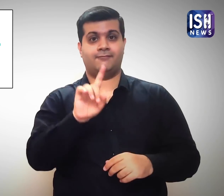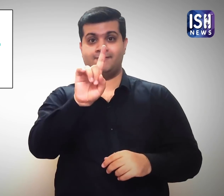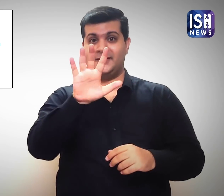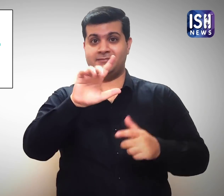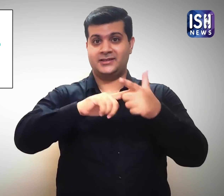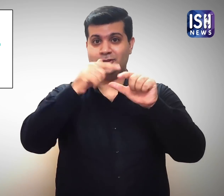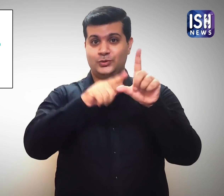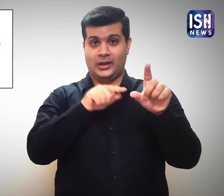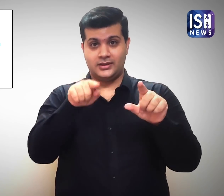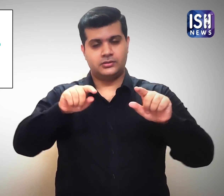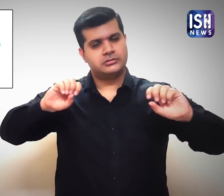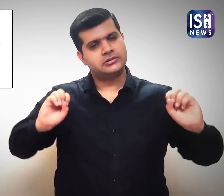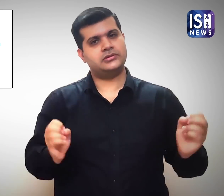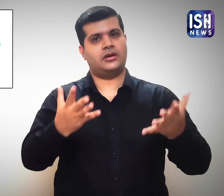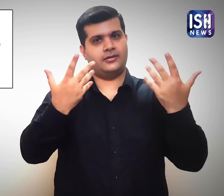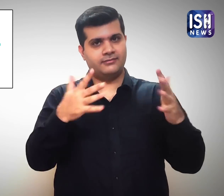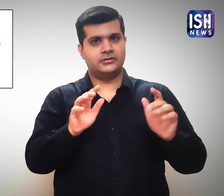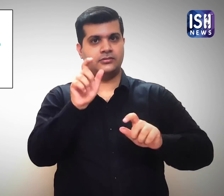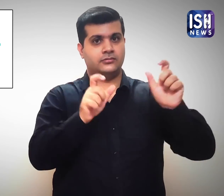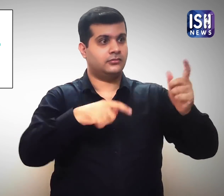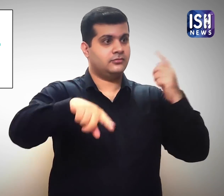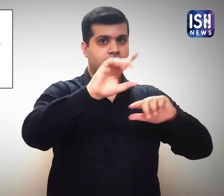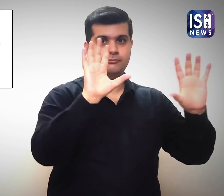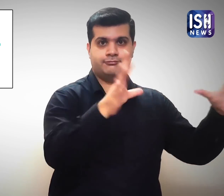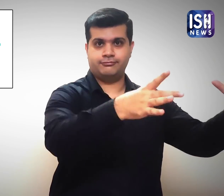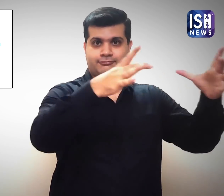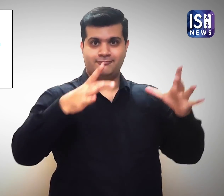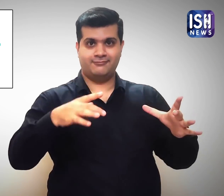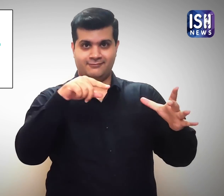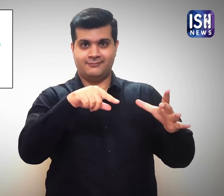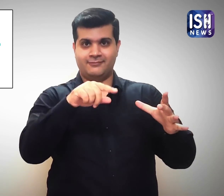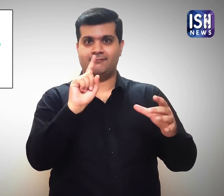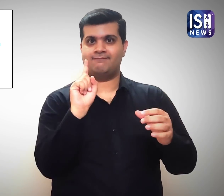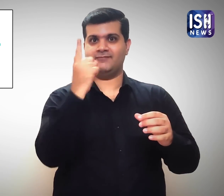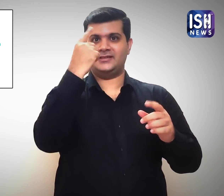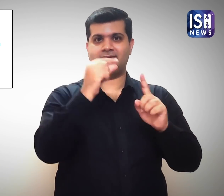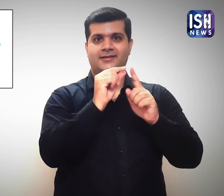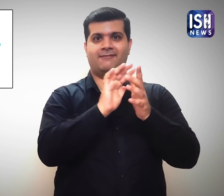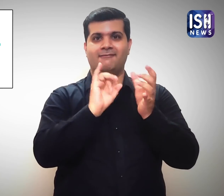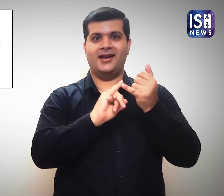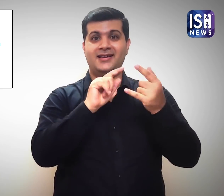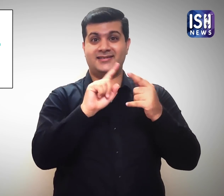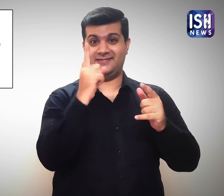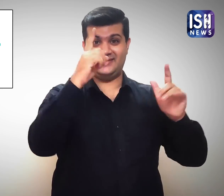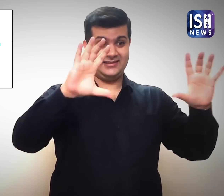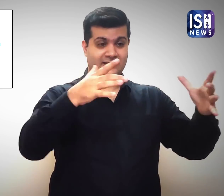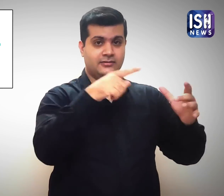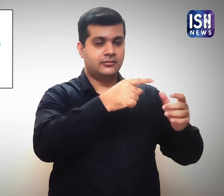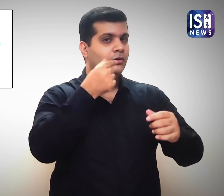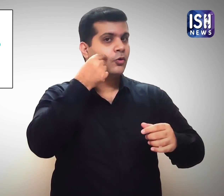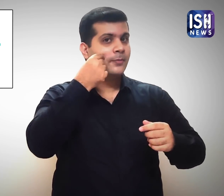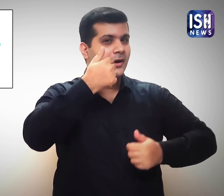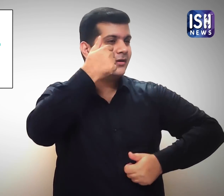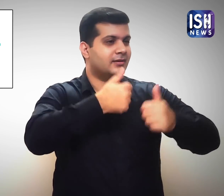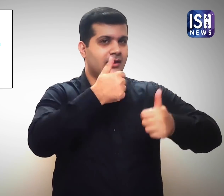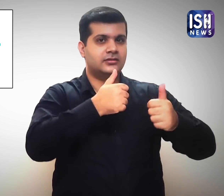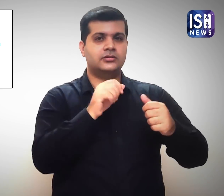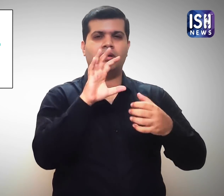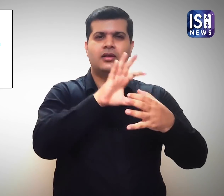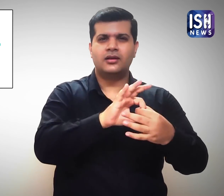that on 15th July they began Phase 1 human trials of the